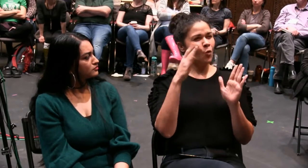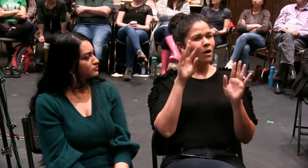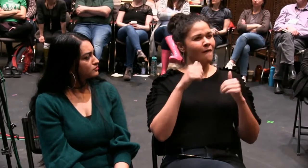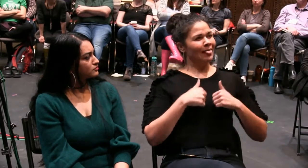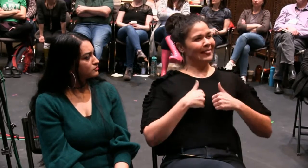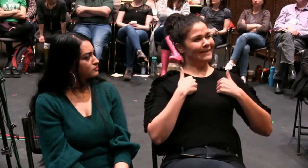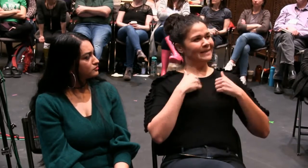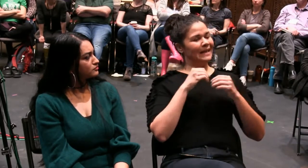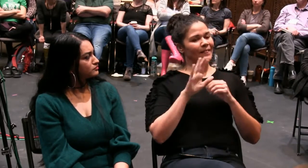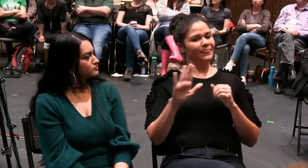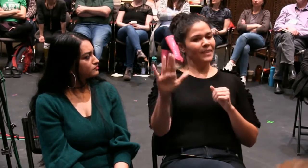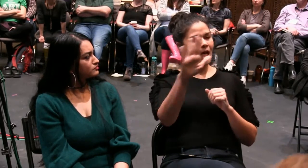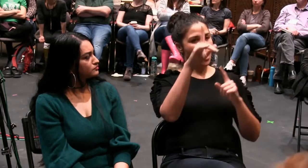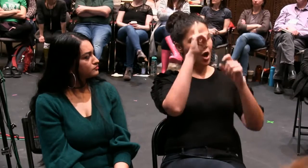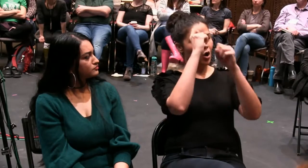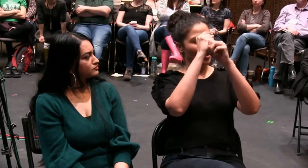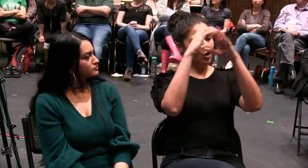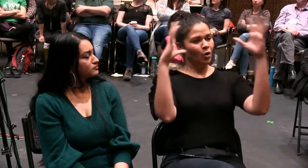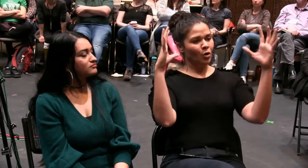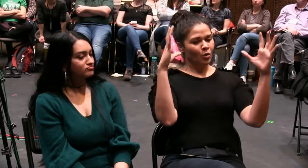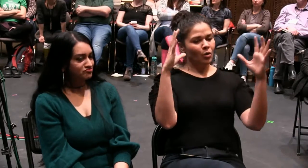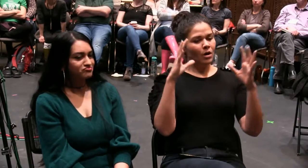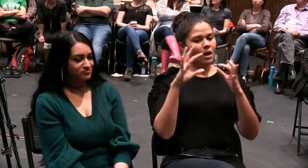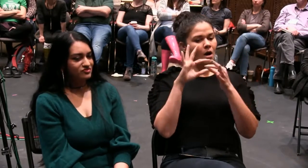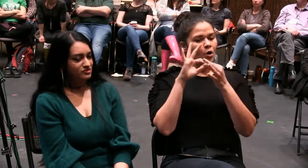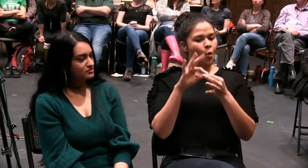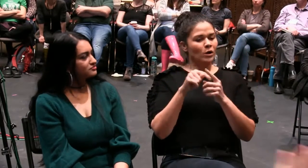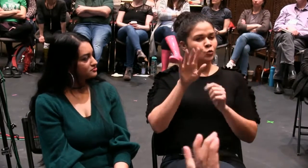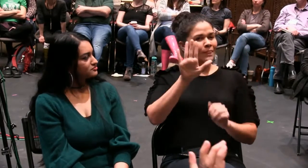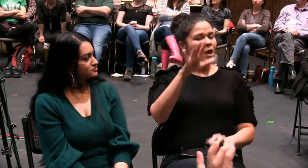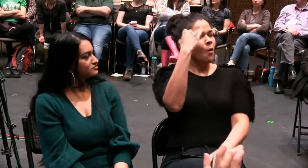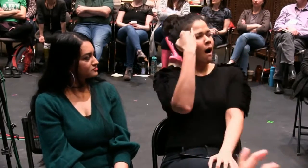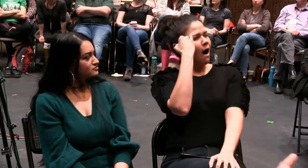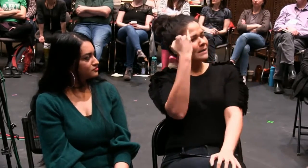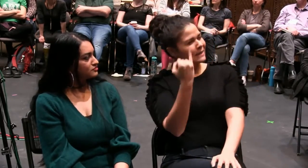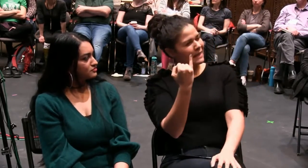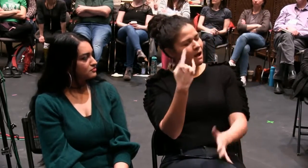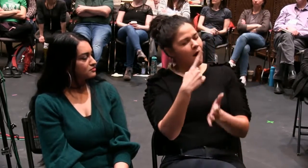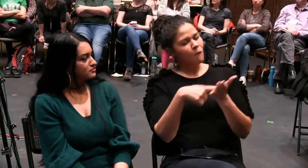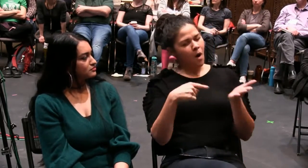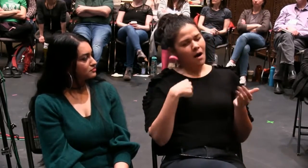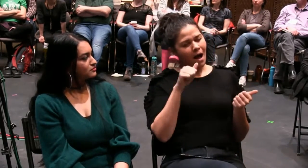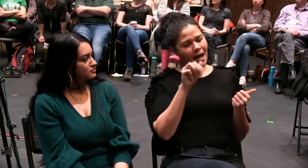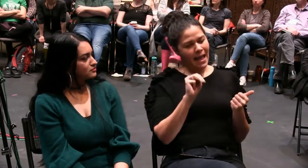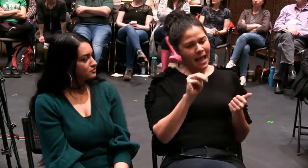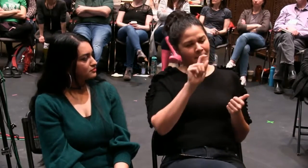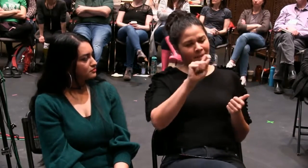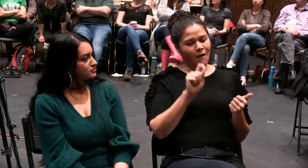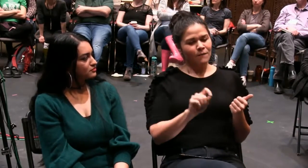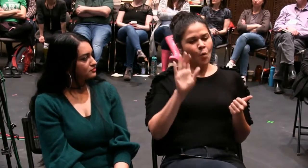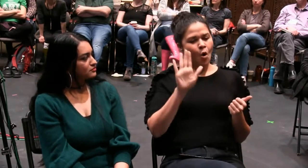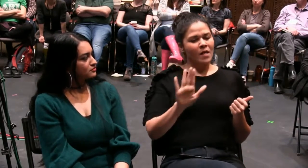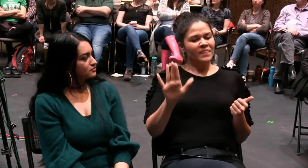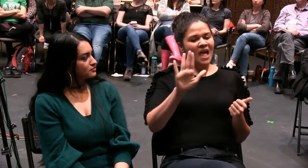can't apply. Those assumptions that happen instantaneously aren't so easy when it comes to my racial identity.